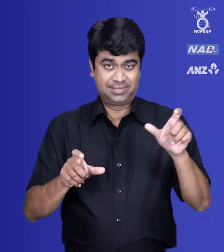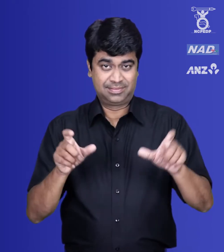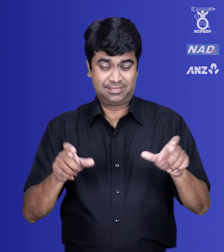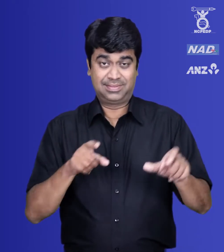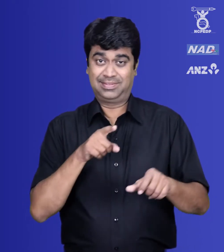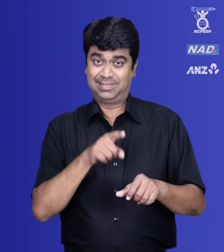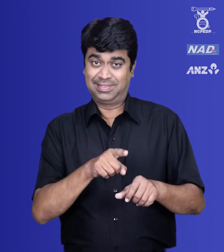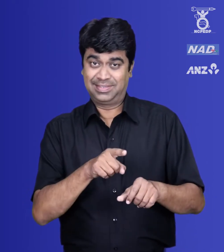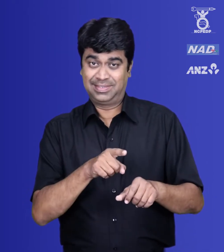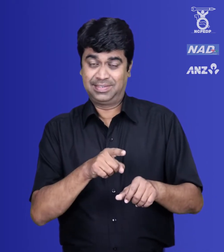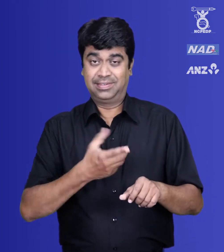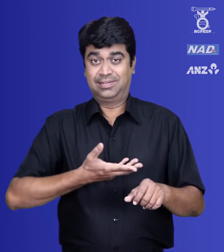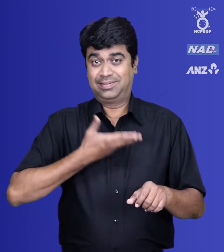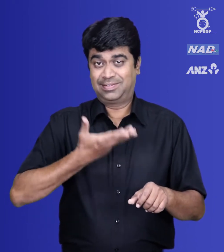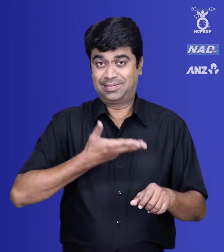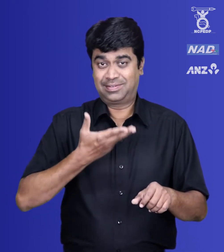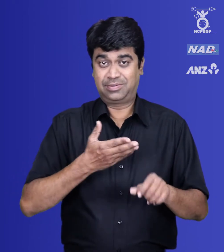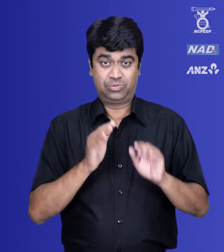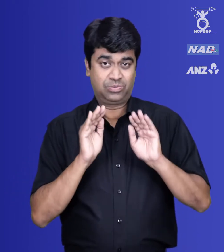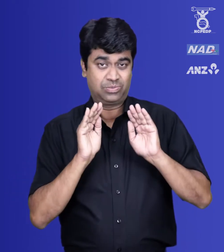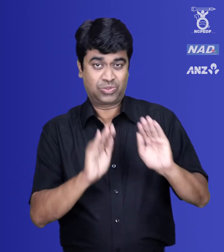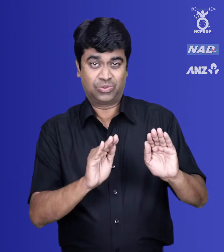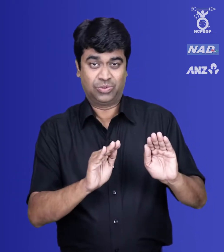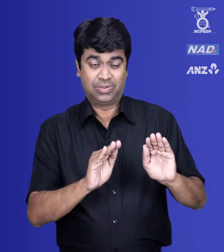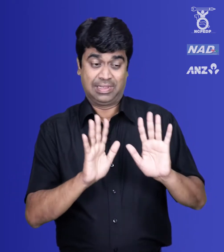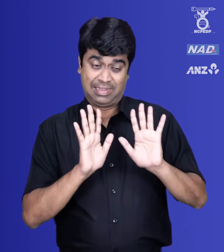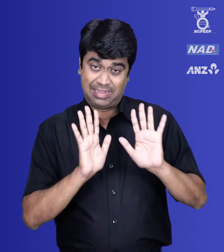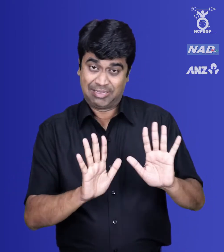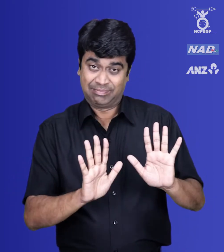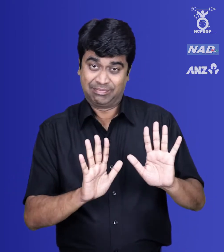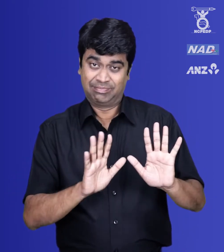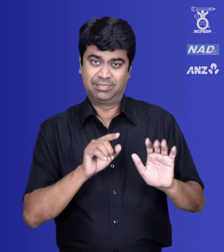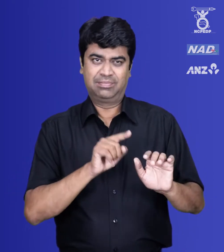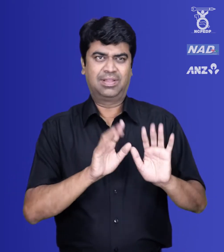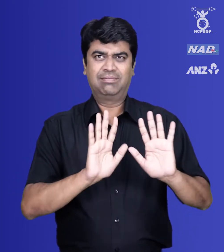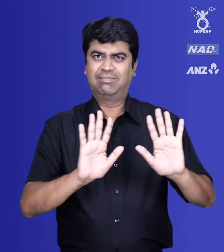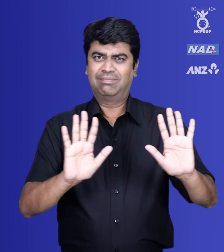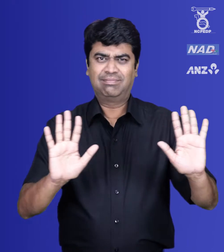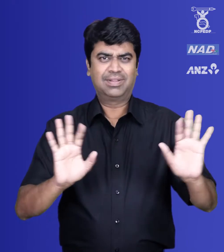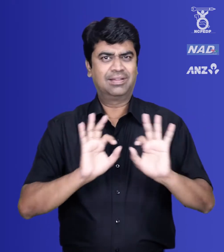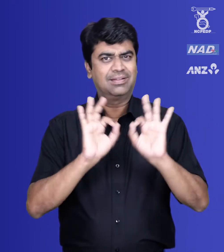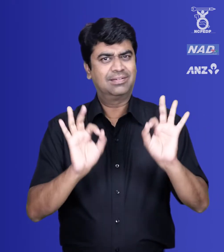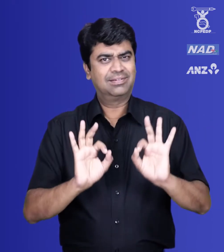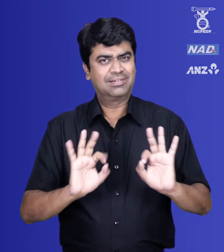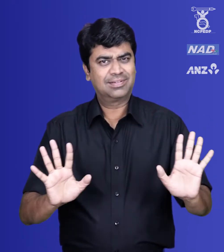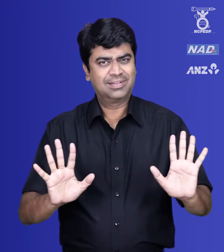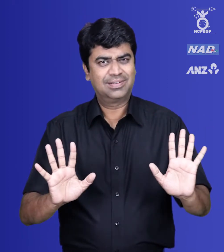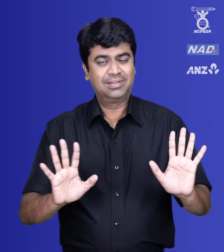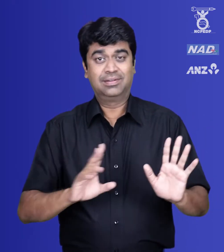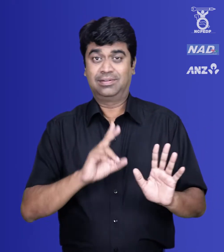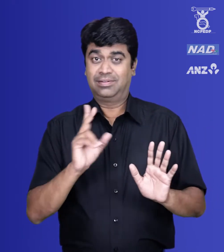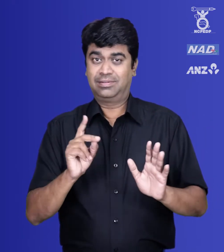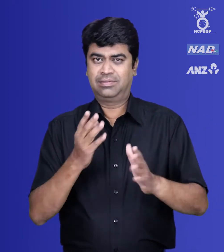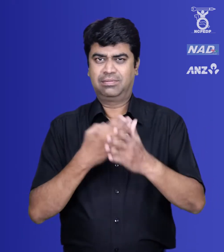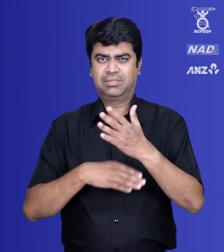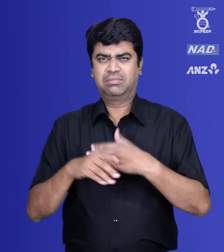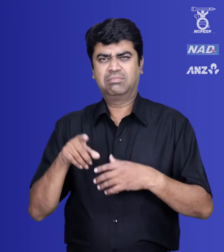To ensure that a person with disability has adequate support and facilities